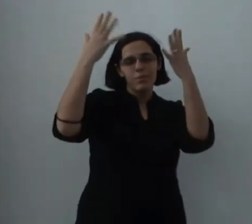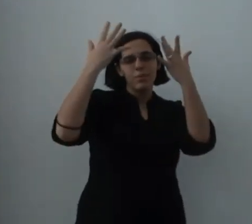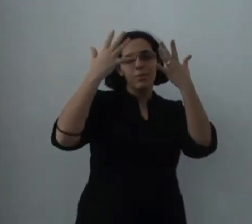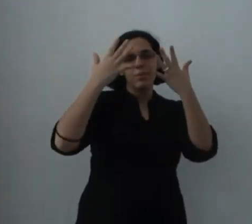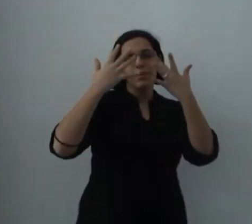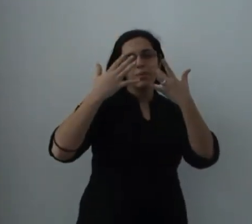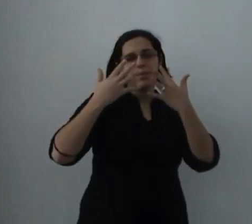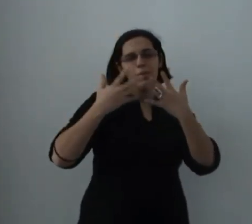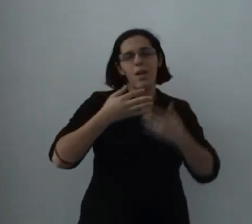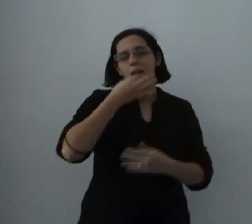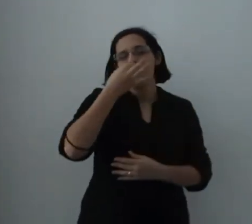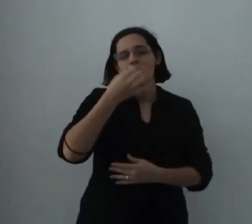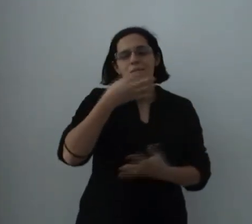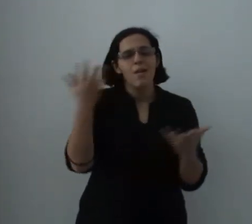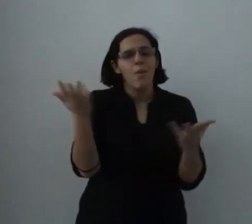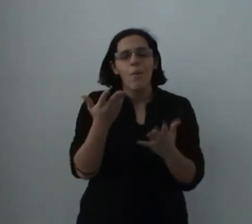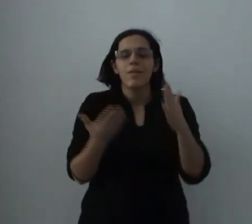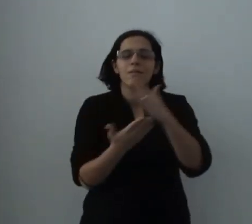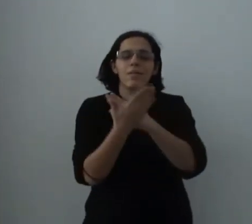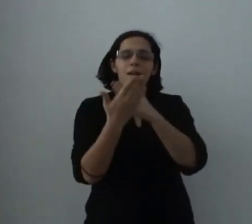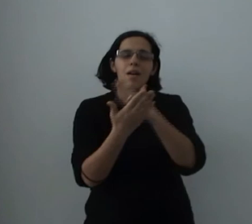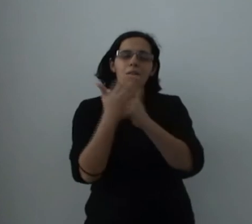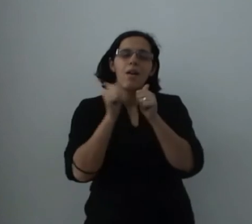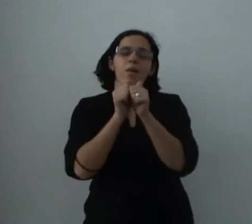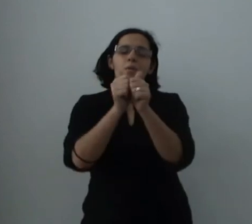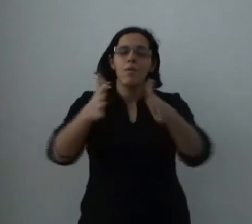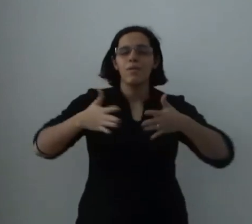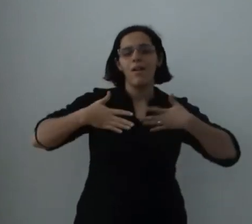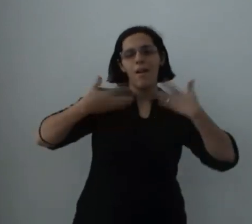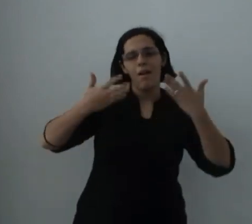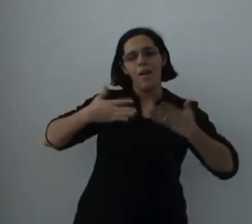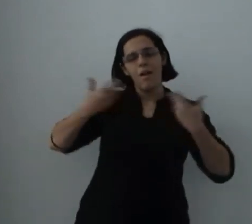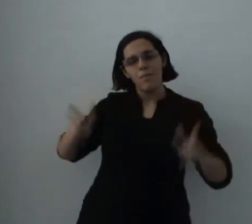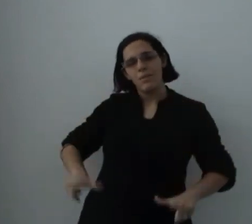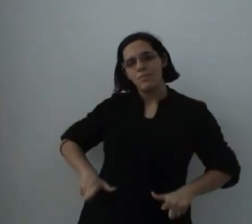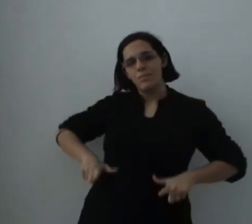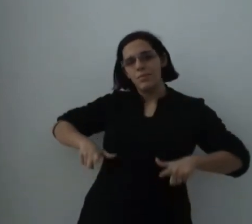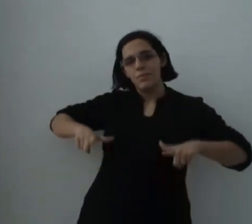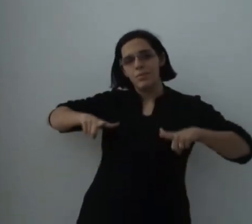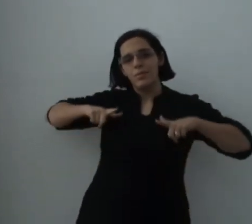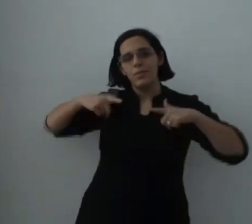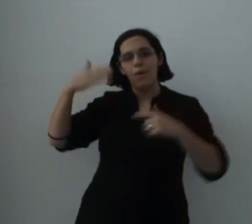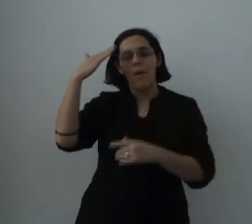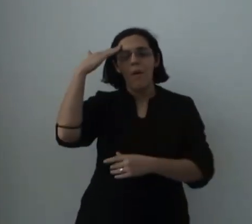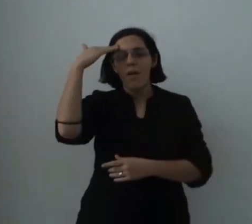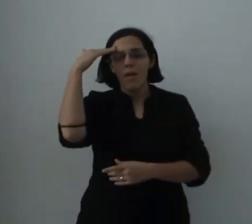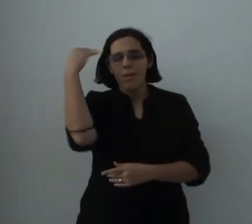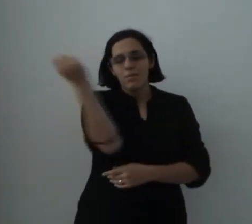a child of days in goodness spent, a mind at peace